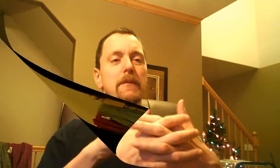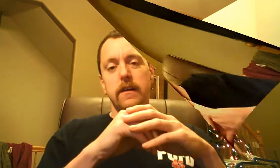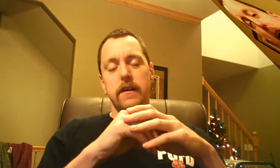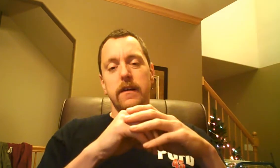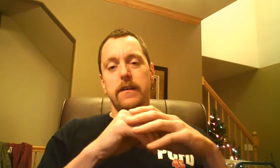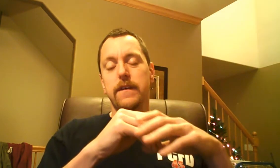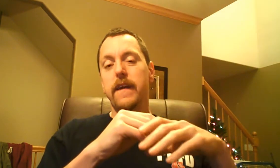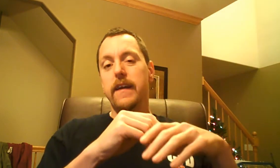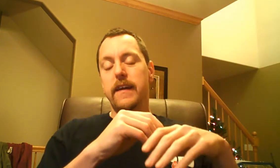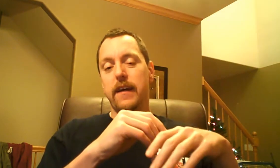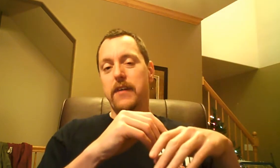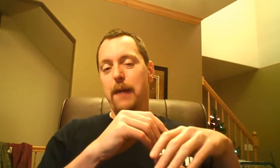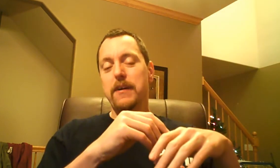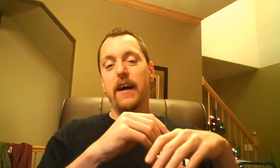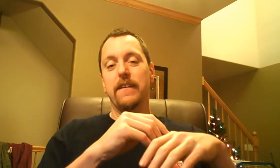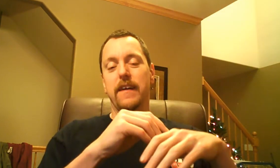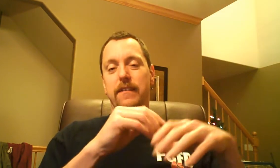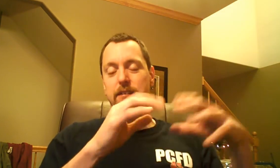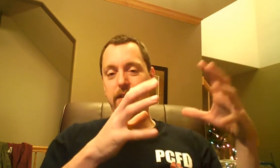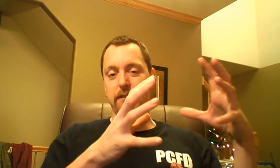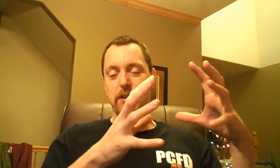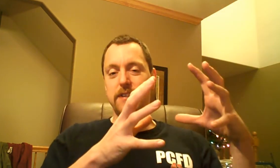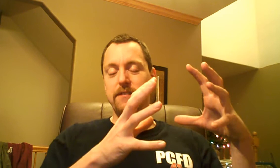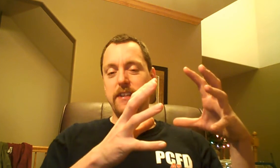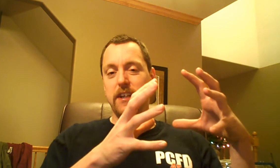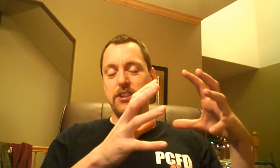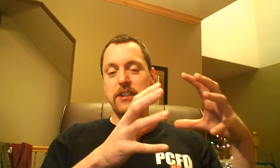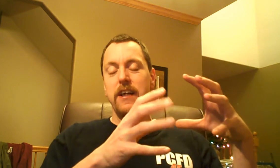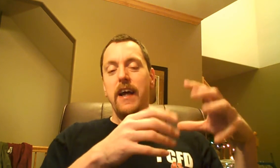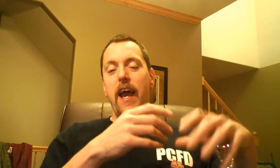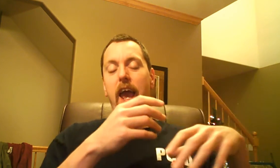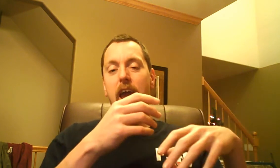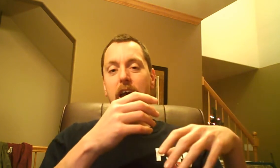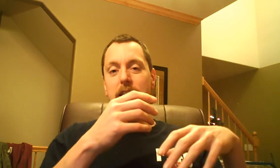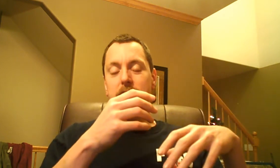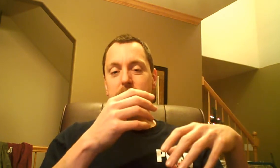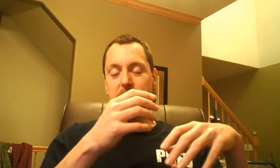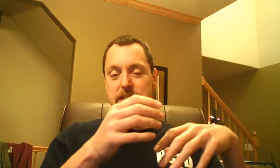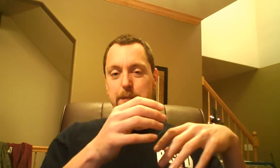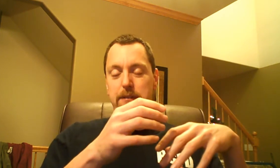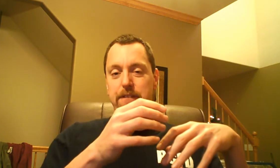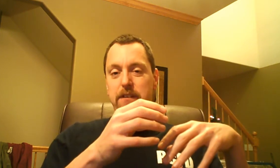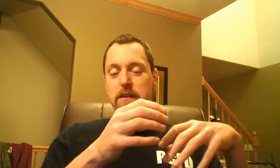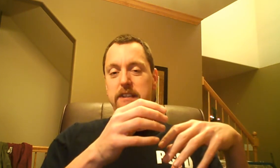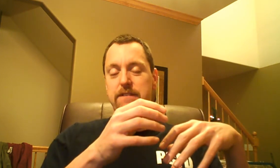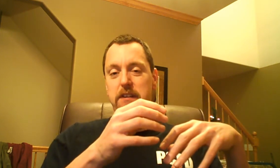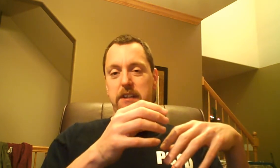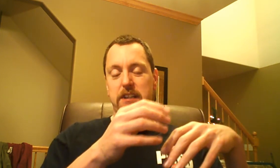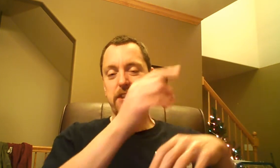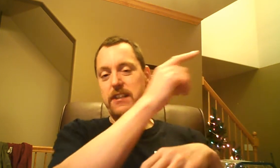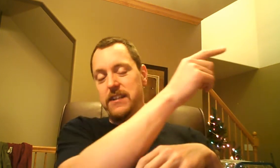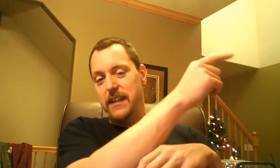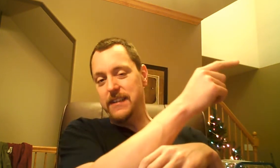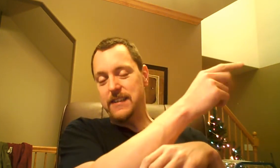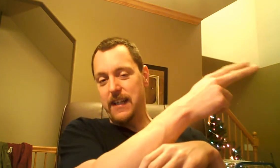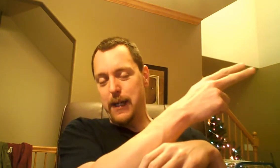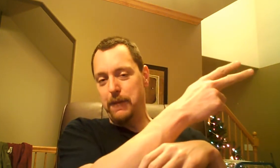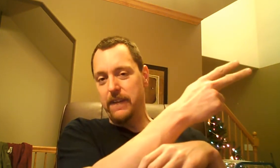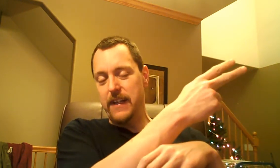to that end, I've copied down the rules of induction and the acceptable food list for induction in a couple of the